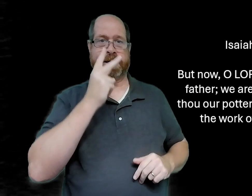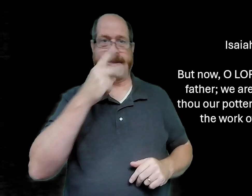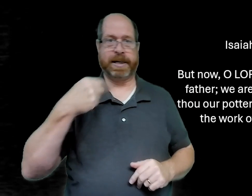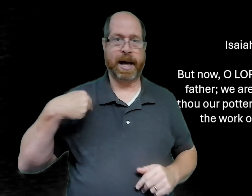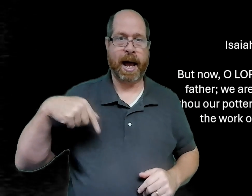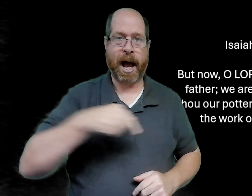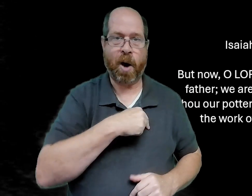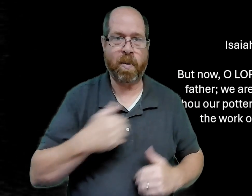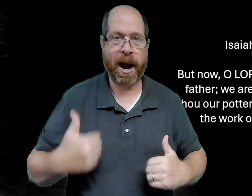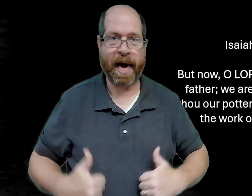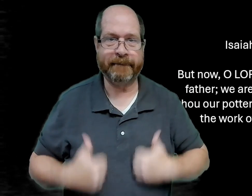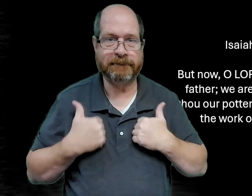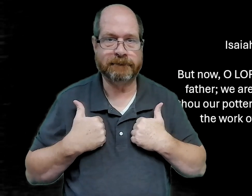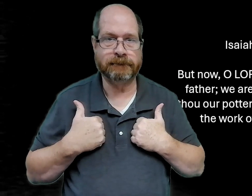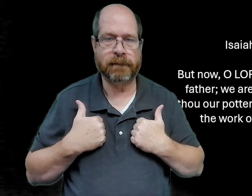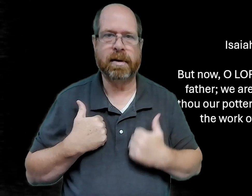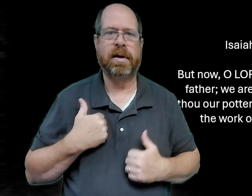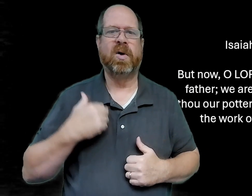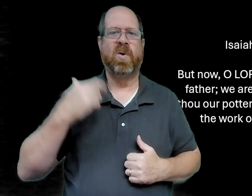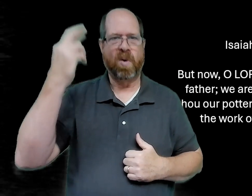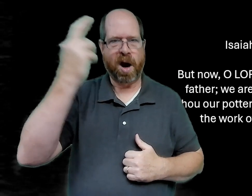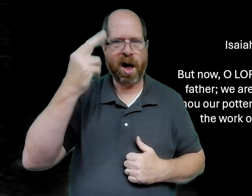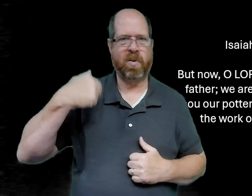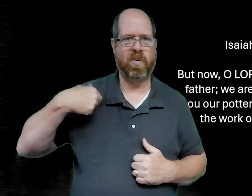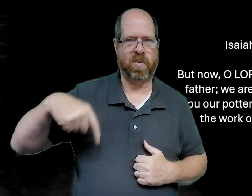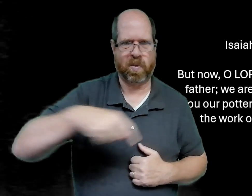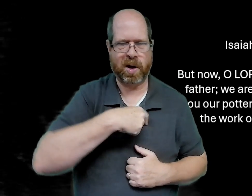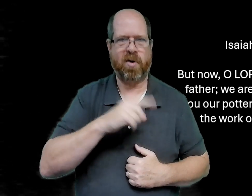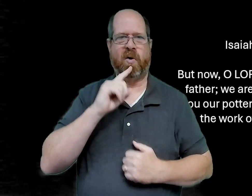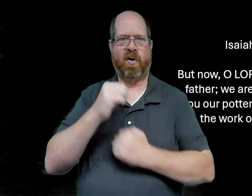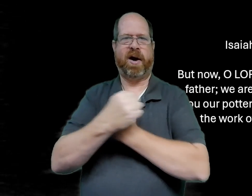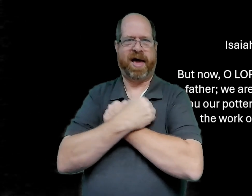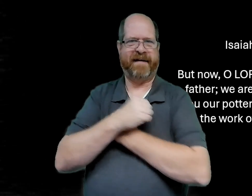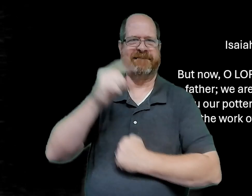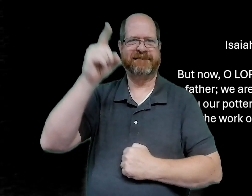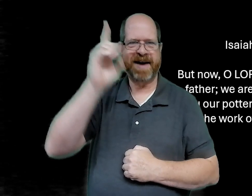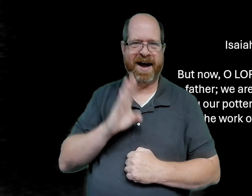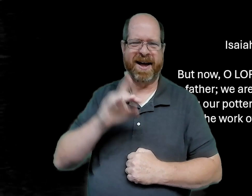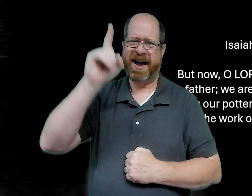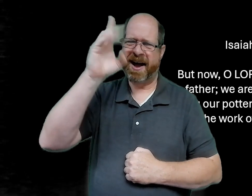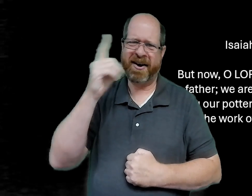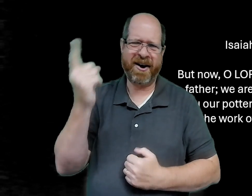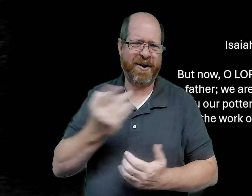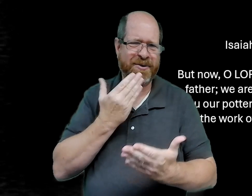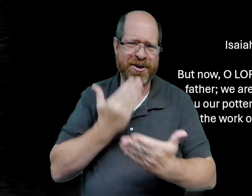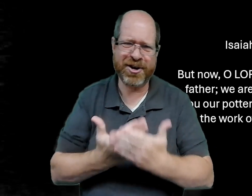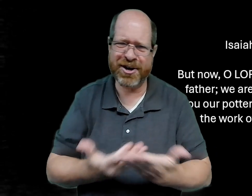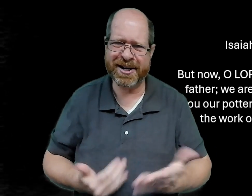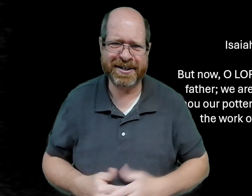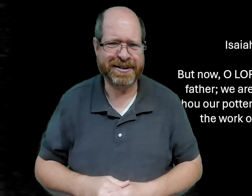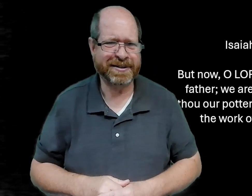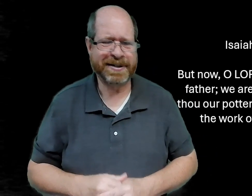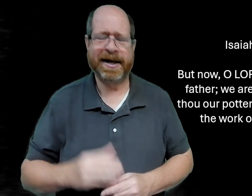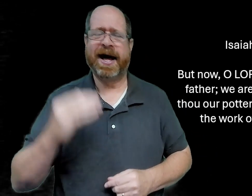for people to see our lives and realize that we love god and that he is always good